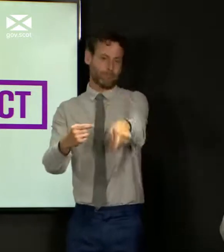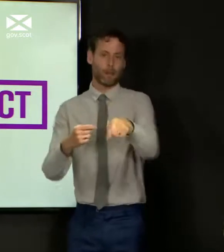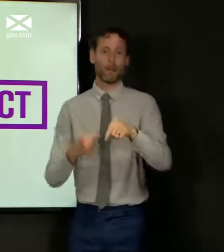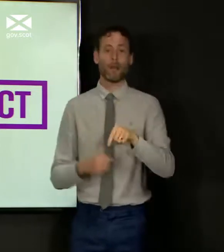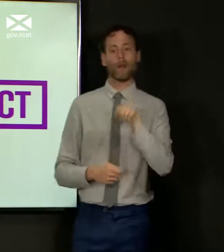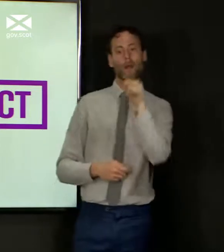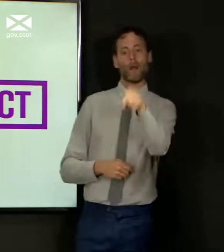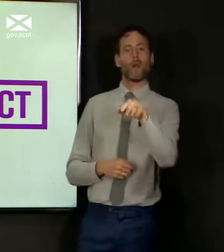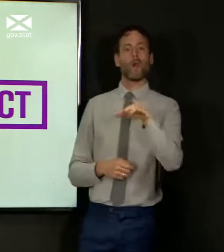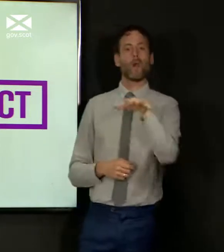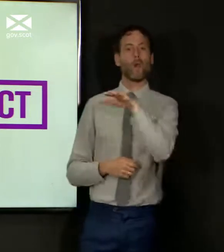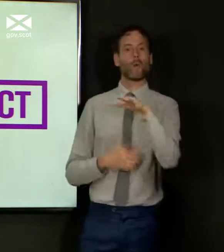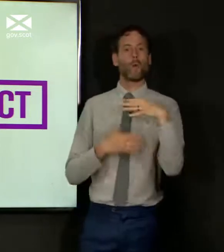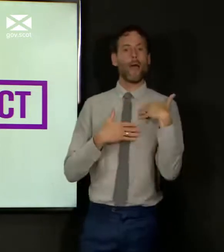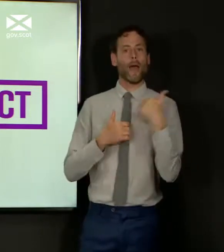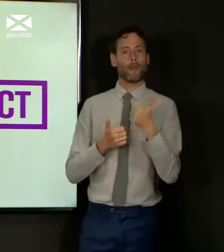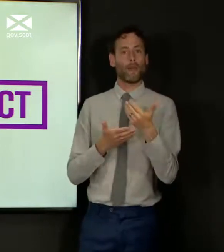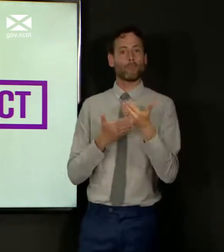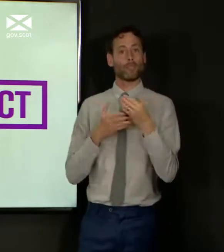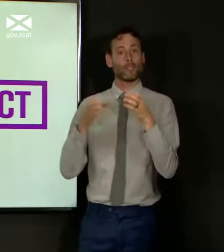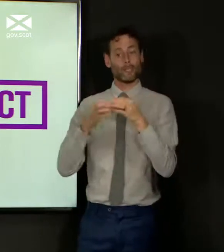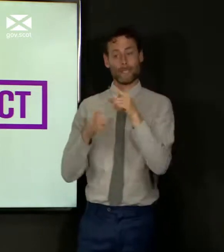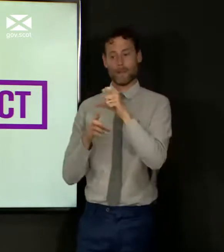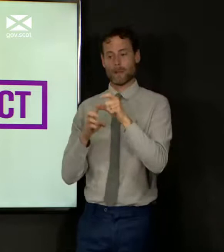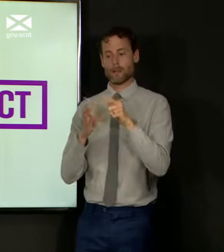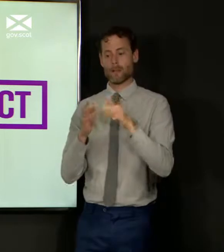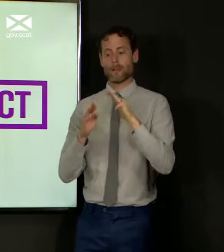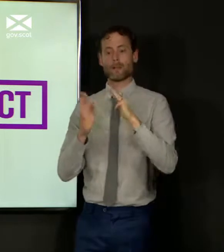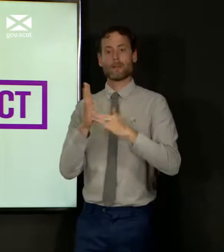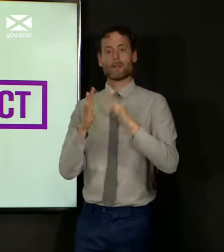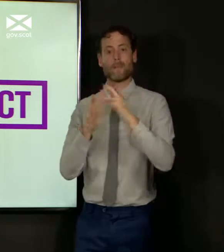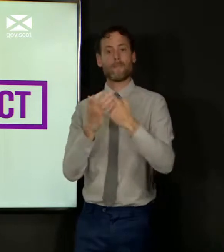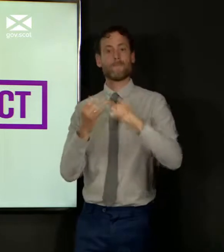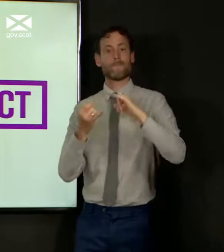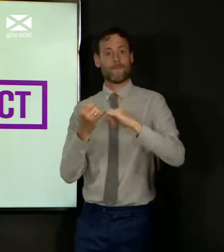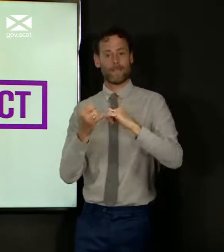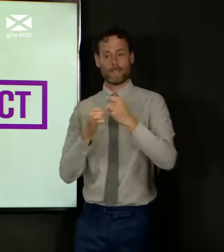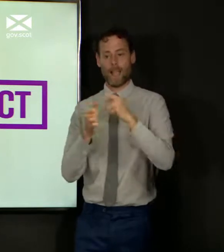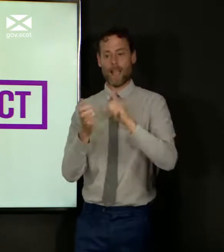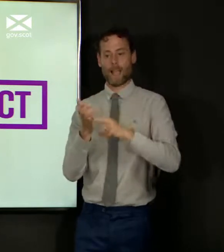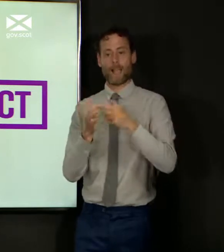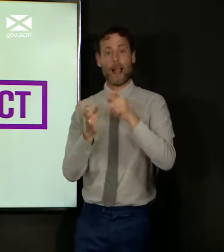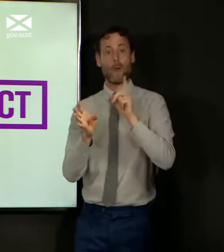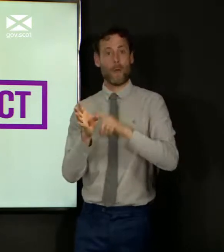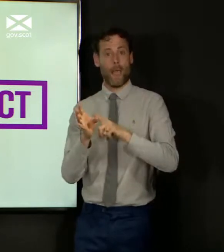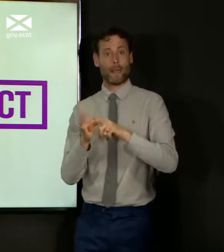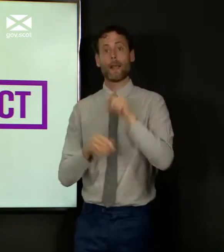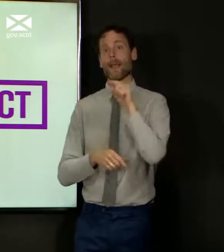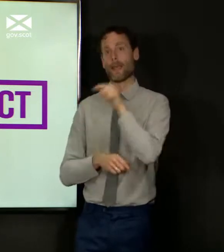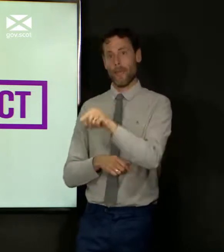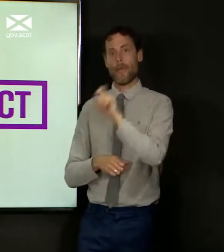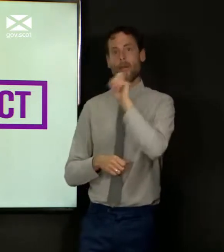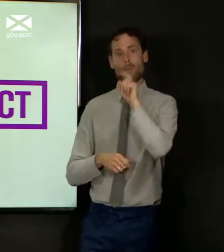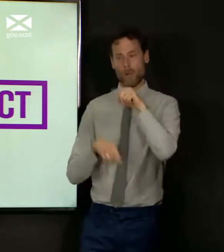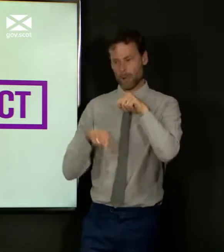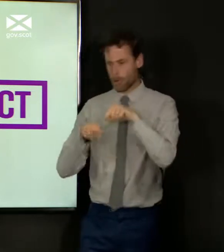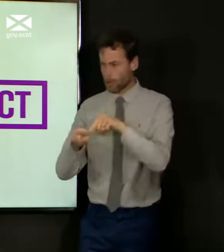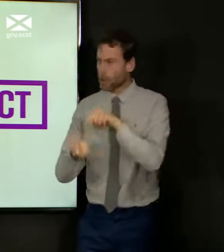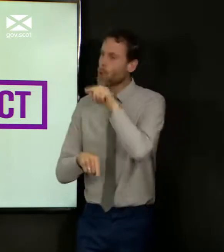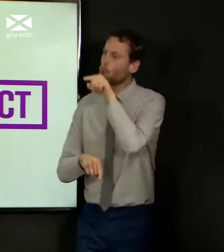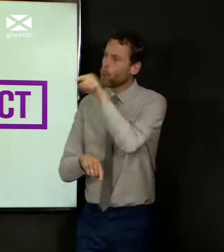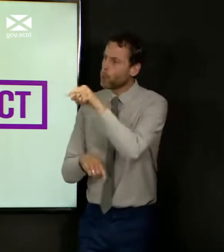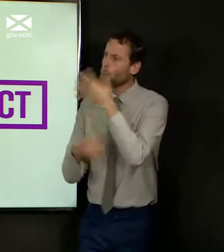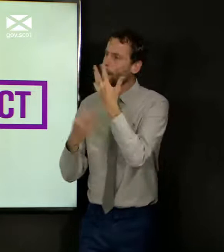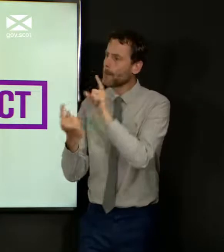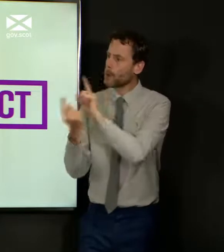protection team for Dumfries and Galloway would be pursuing that in terms of the contacts that person had had